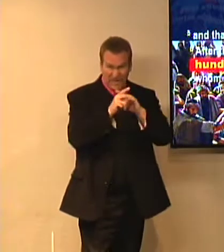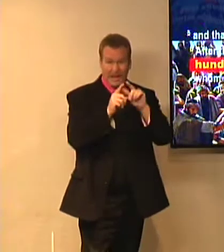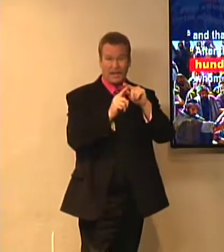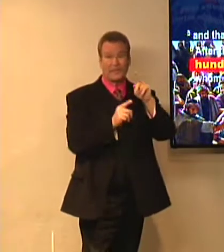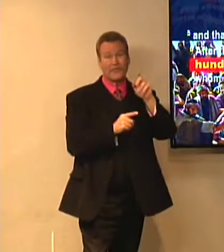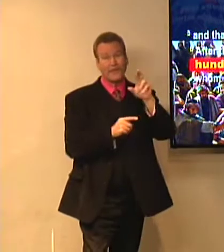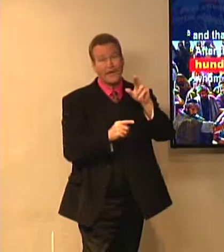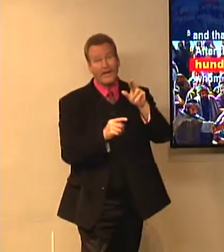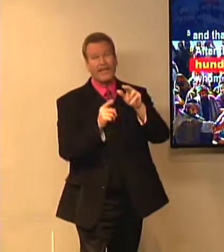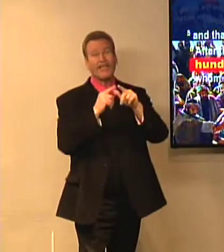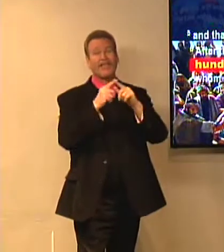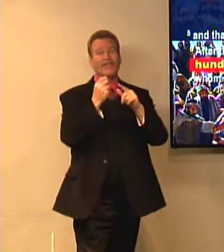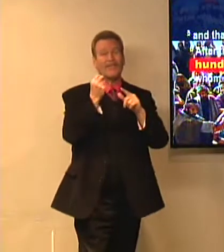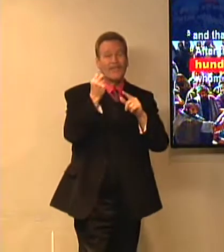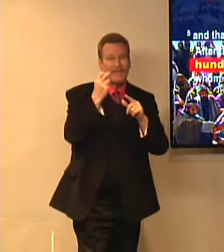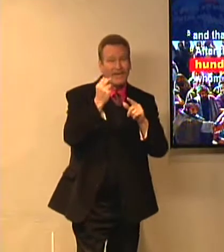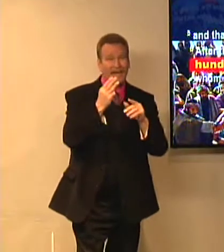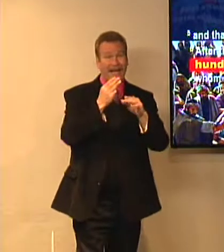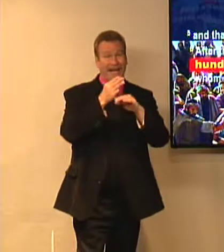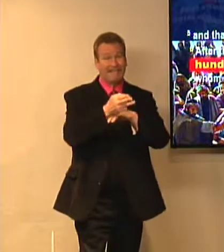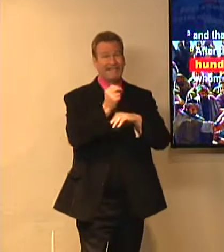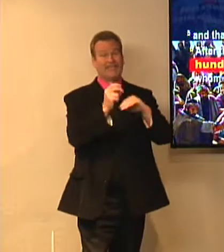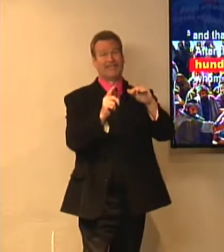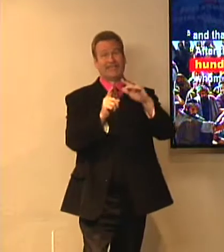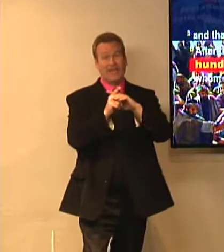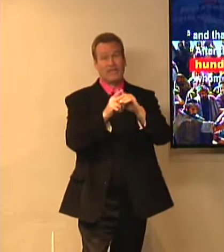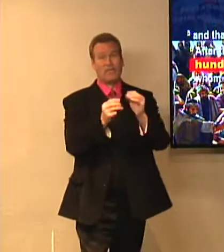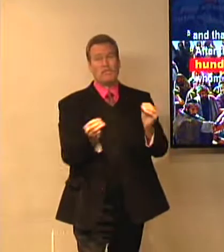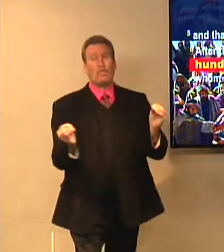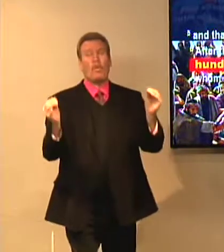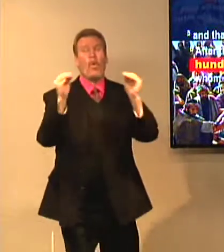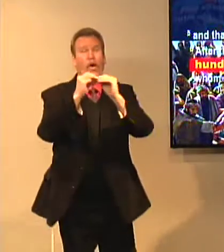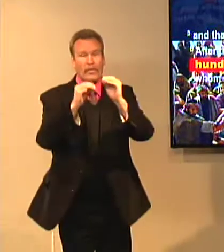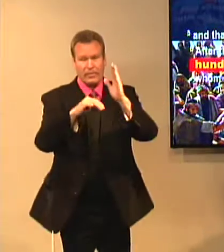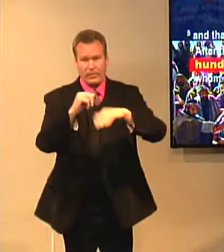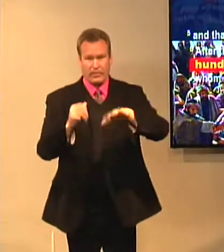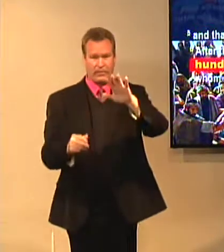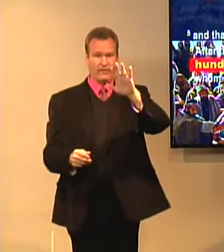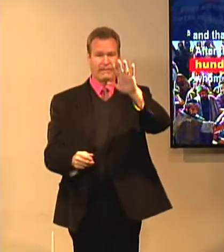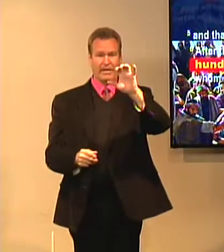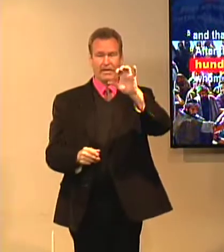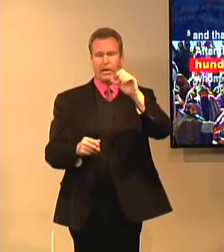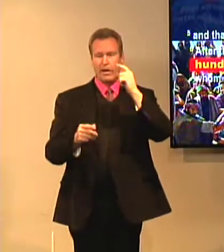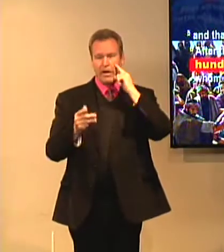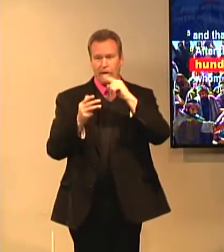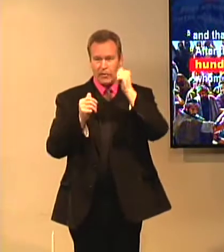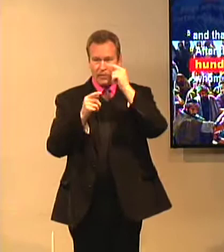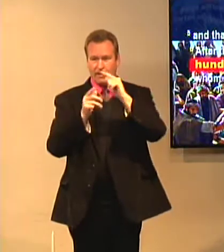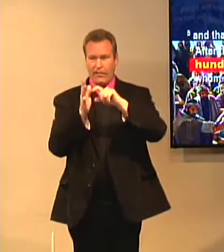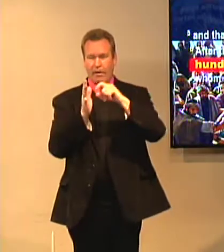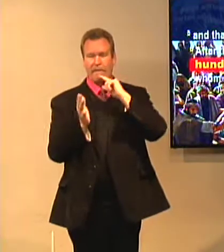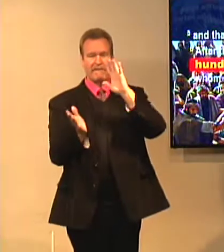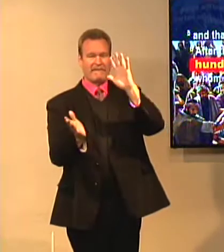So, Peter, he talks about meeting Peter and meeting the twelve, and after that meeting with five hundred and